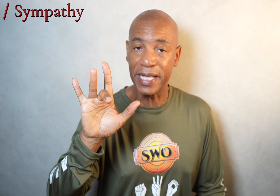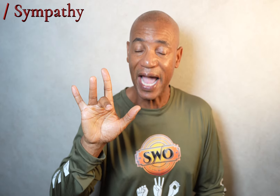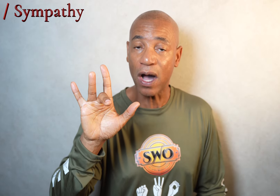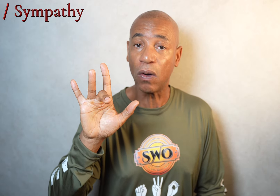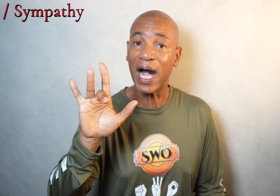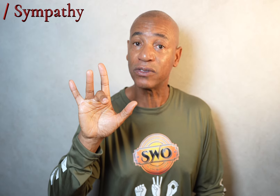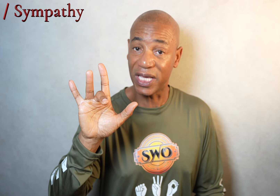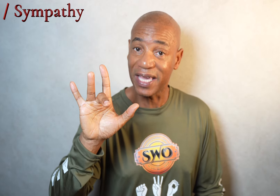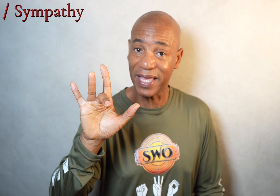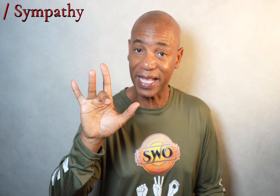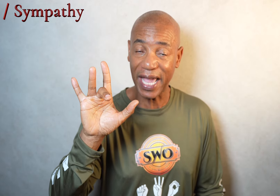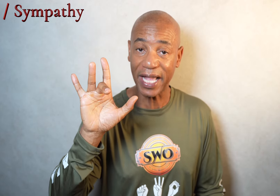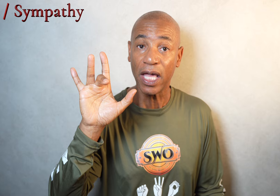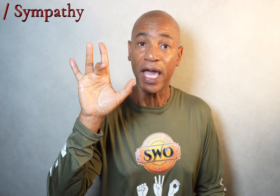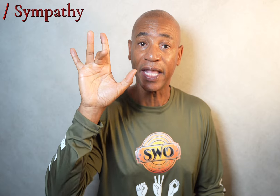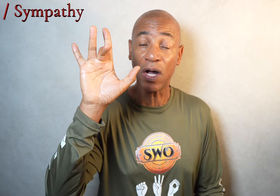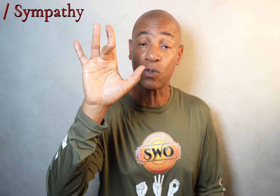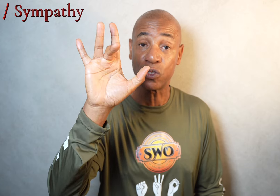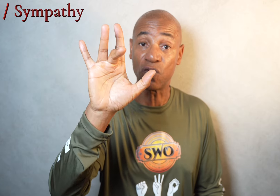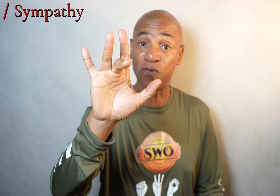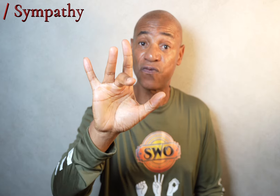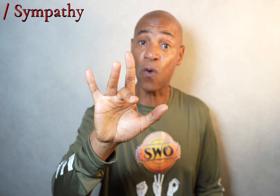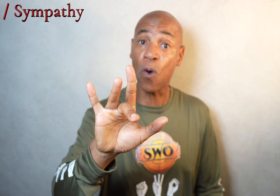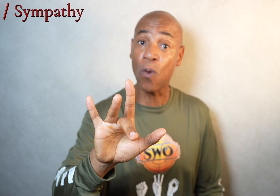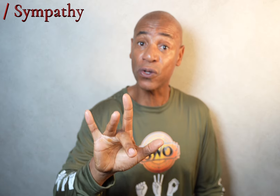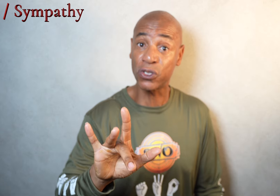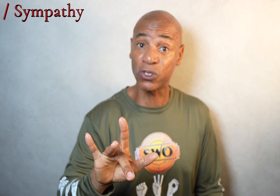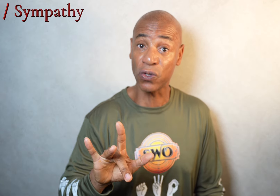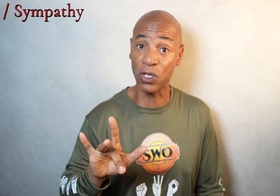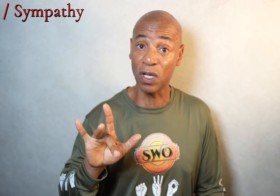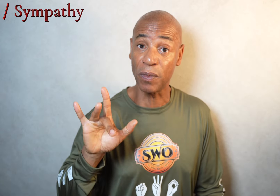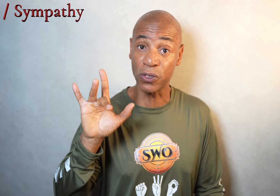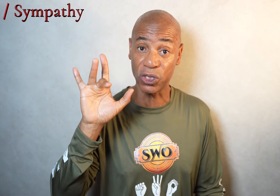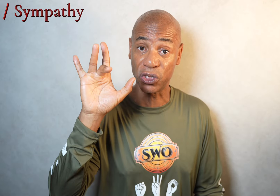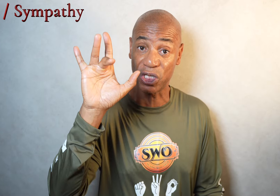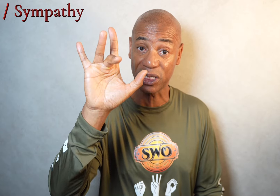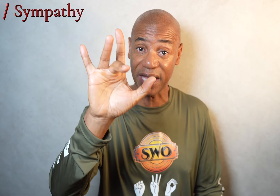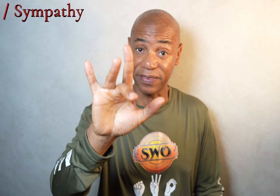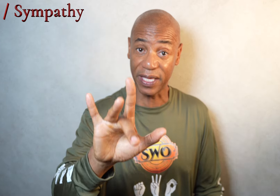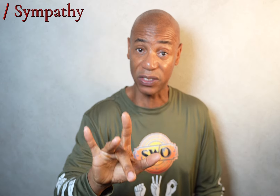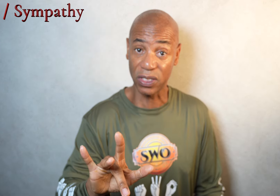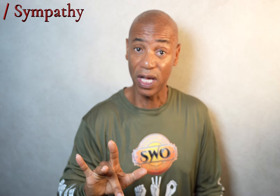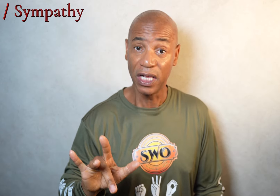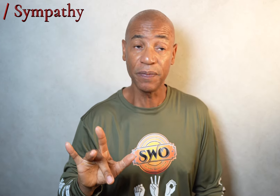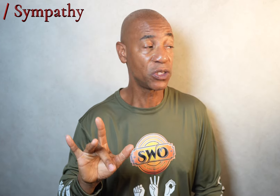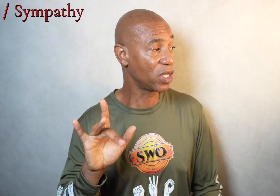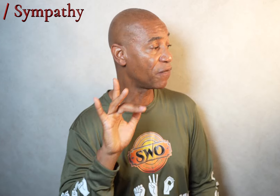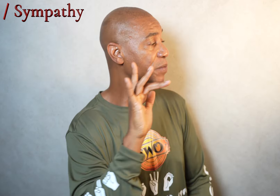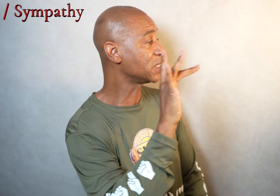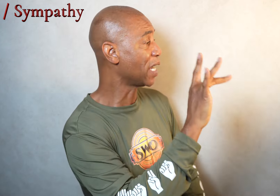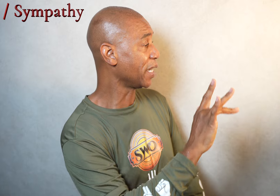Now, I'll take that hand and I will do forward circular motions, just like this. Let me show you that from the side.